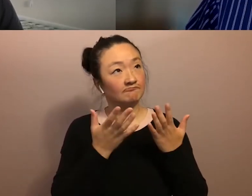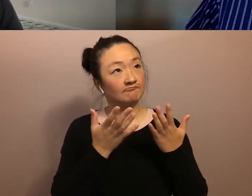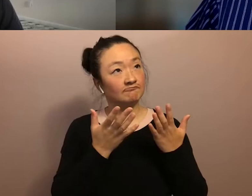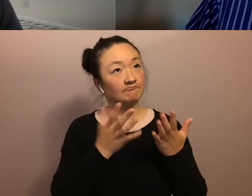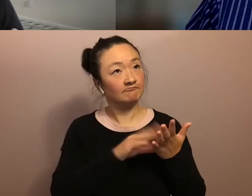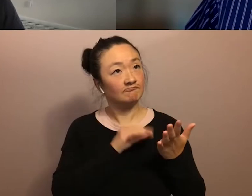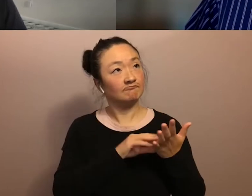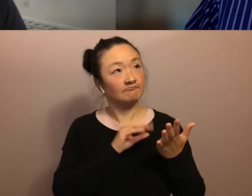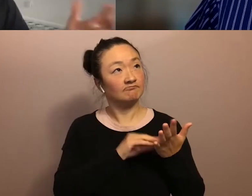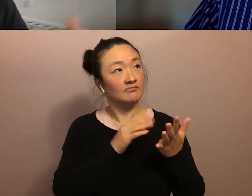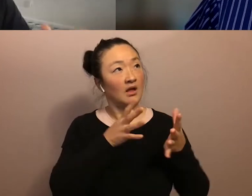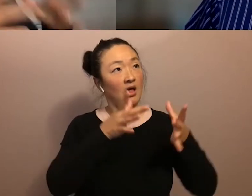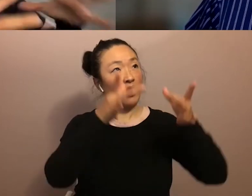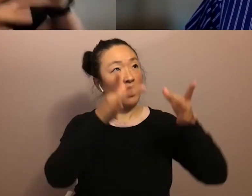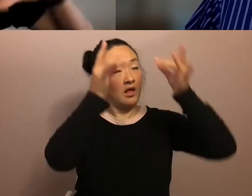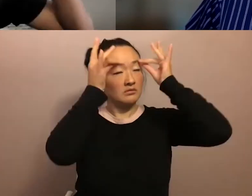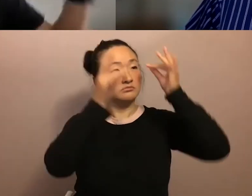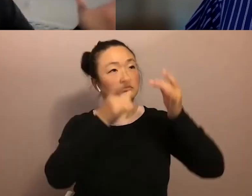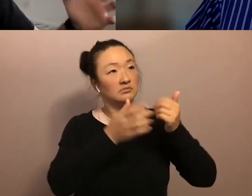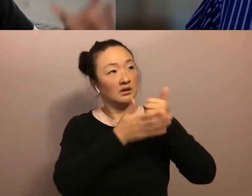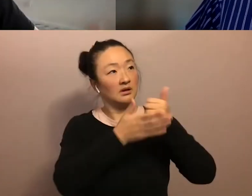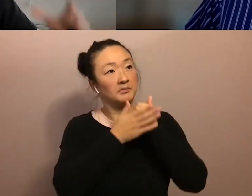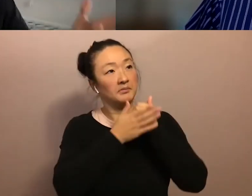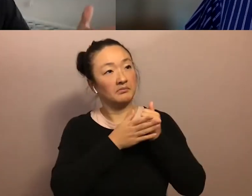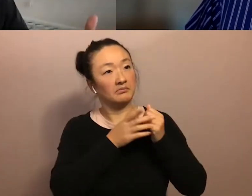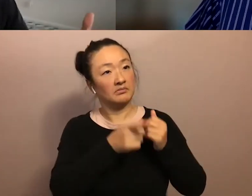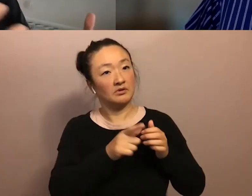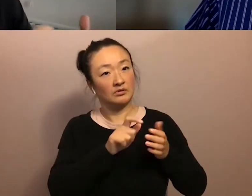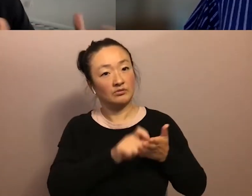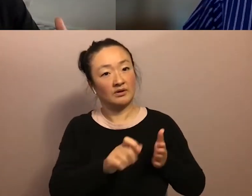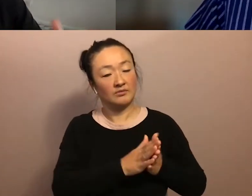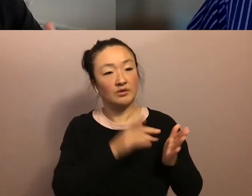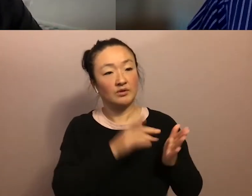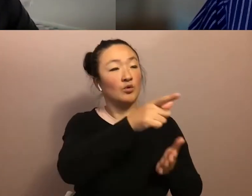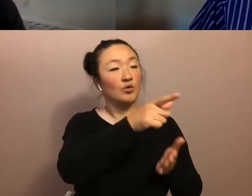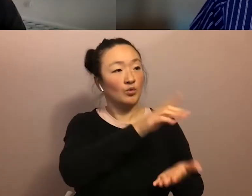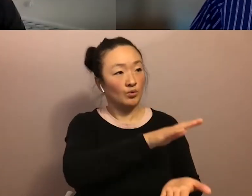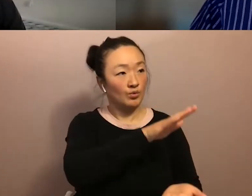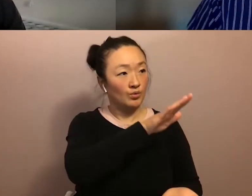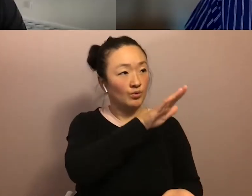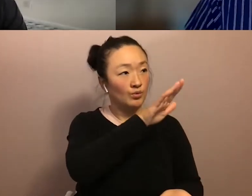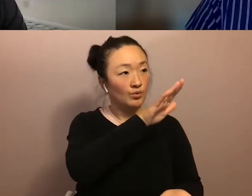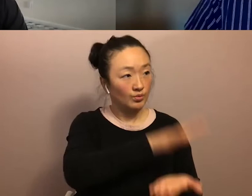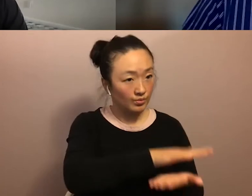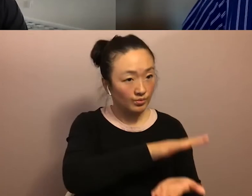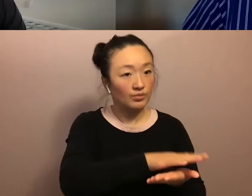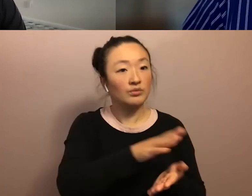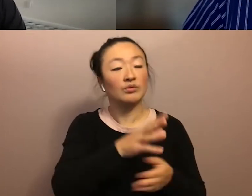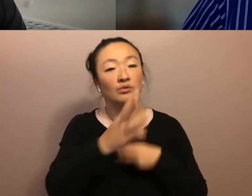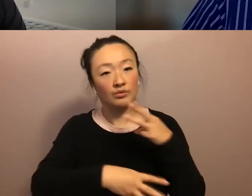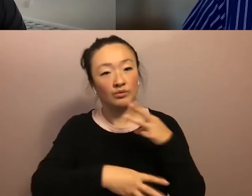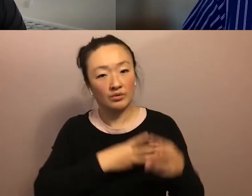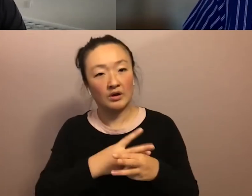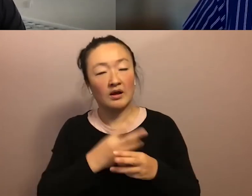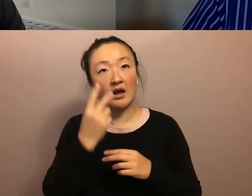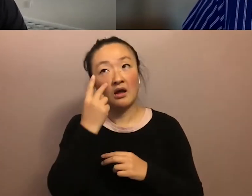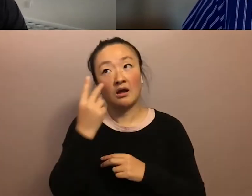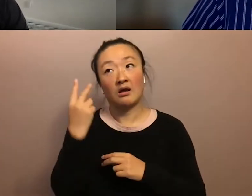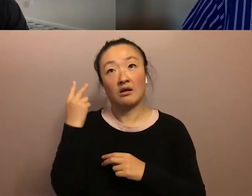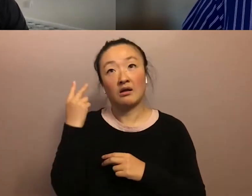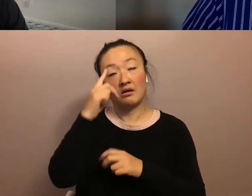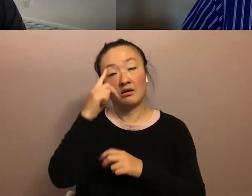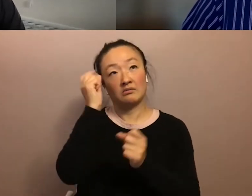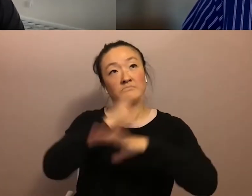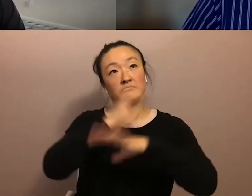in, in a very like, the world and the academy as this creative space. And I, I think about who my father is as an